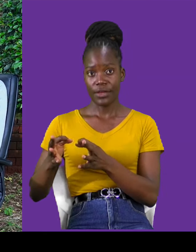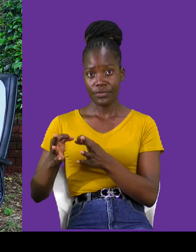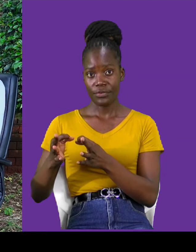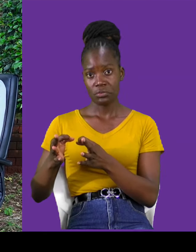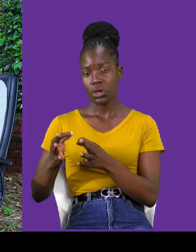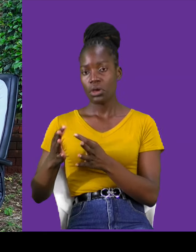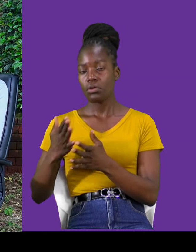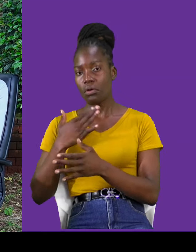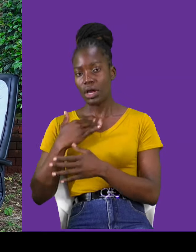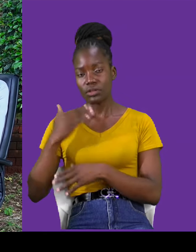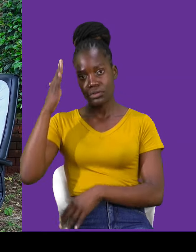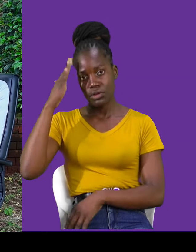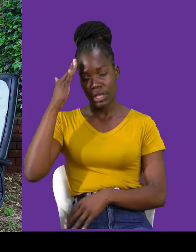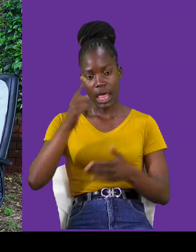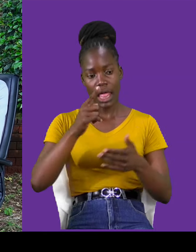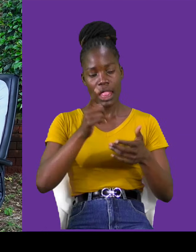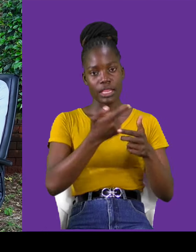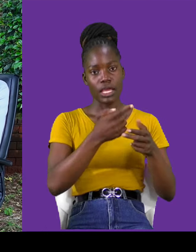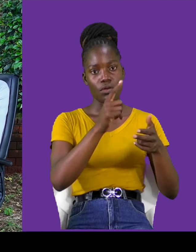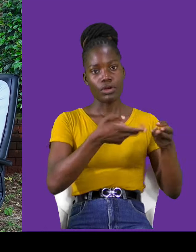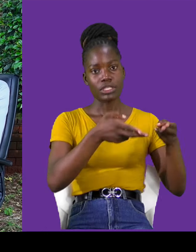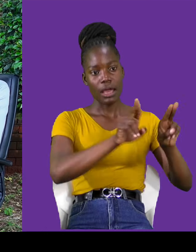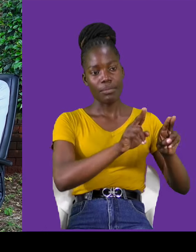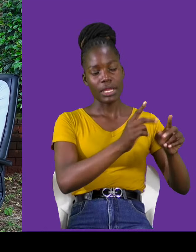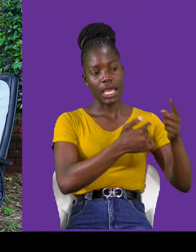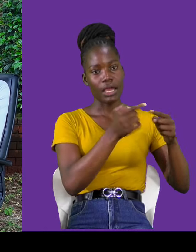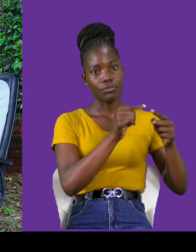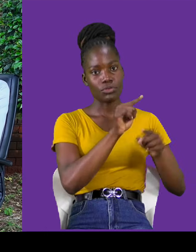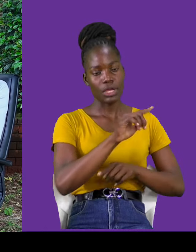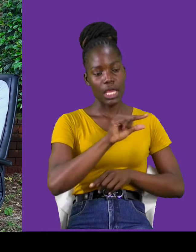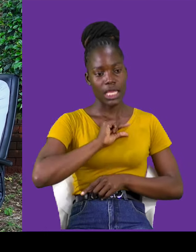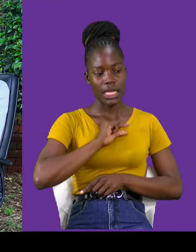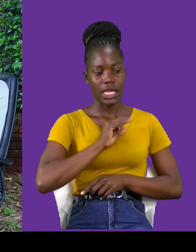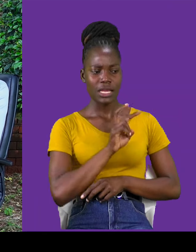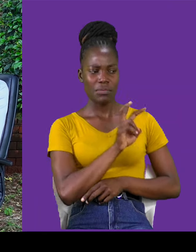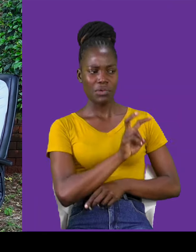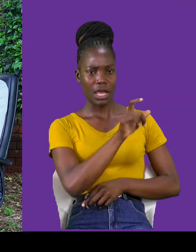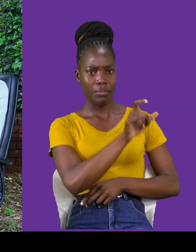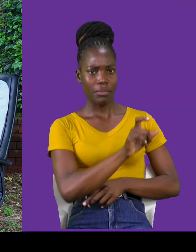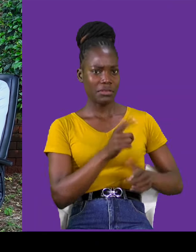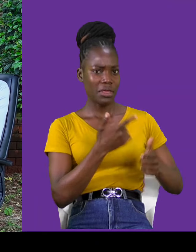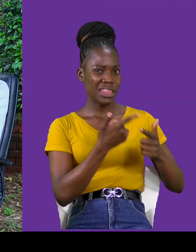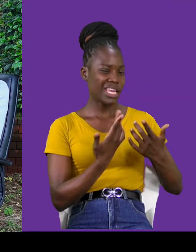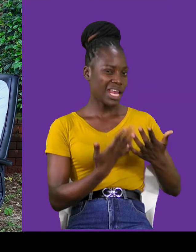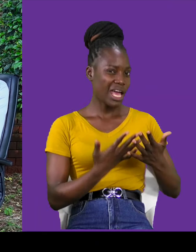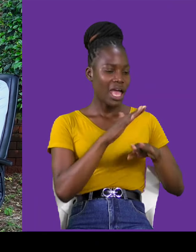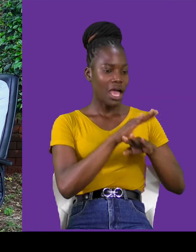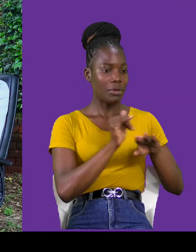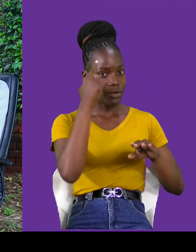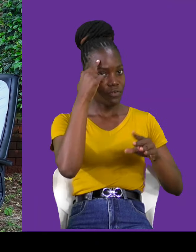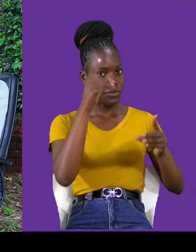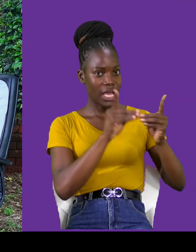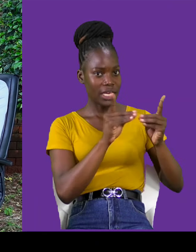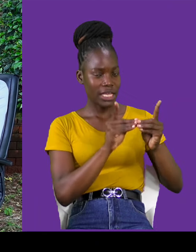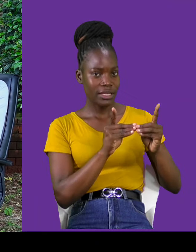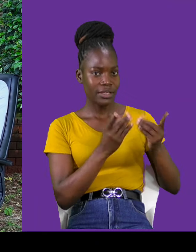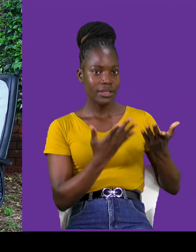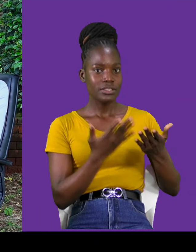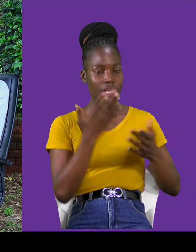So, what happens if I come to you, you say, hey, I'm going to in safe learning, and I'm going to need a date. I'm not sure how you communicate during the